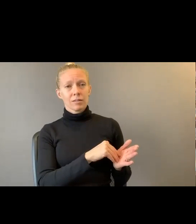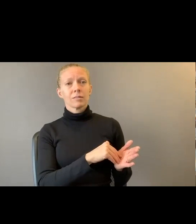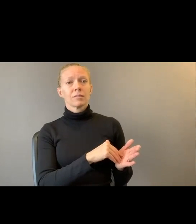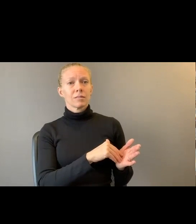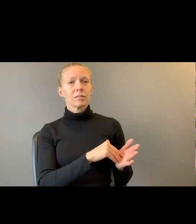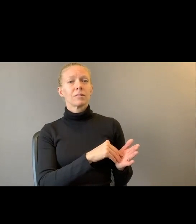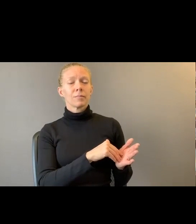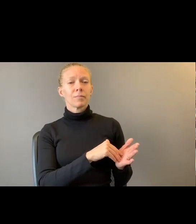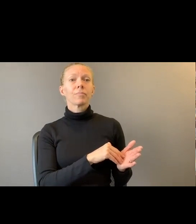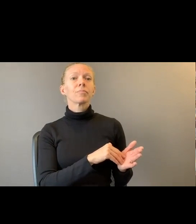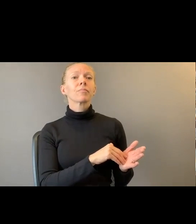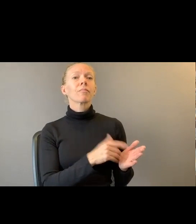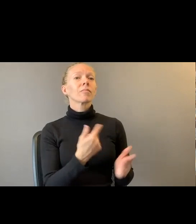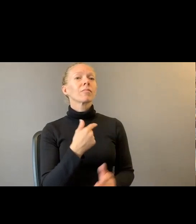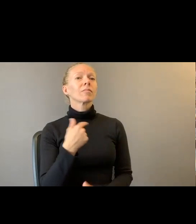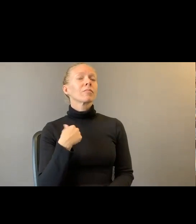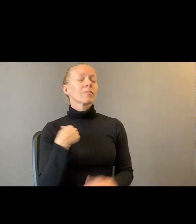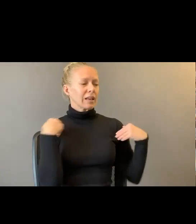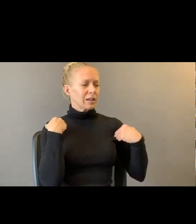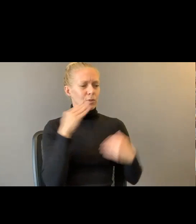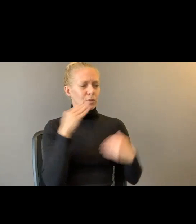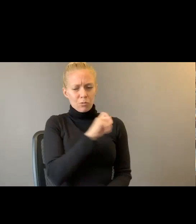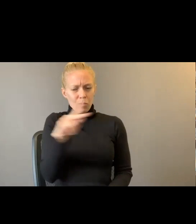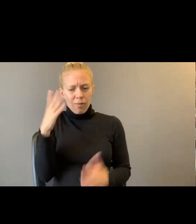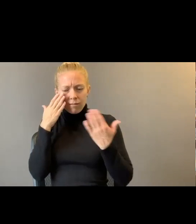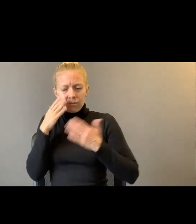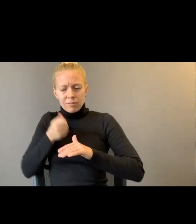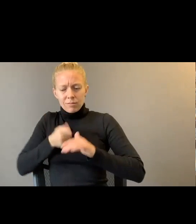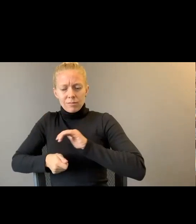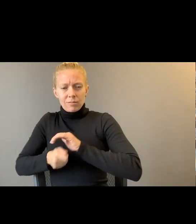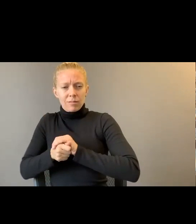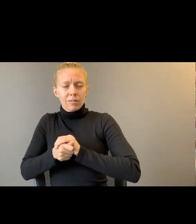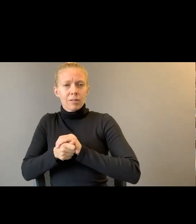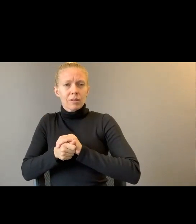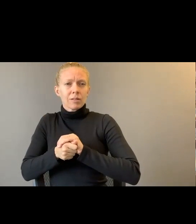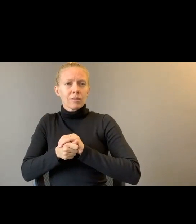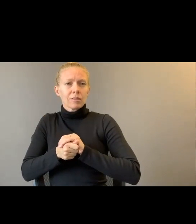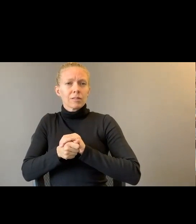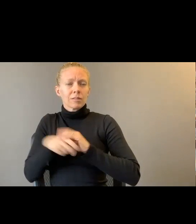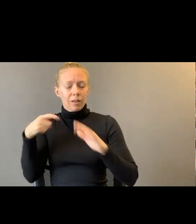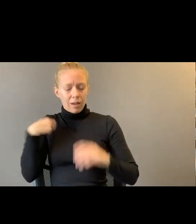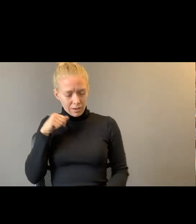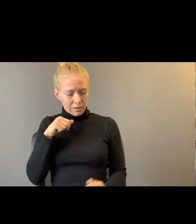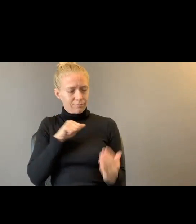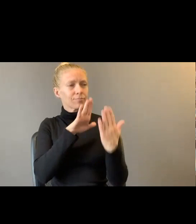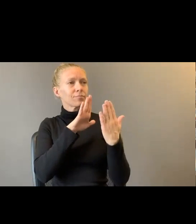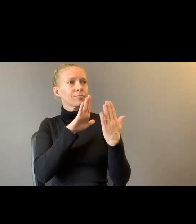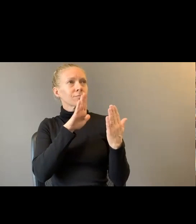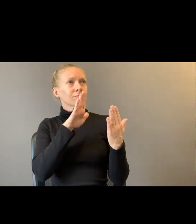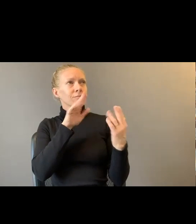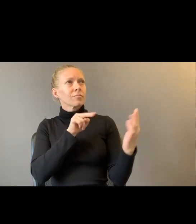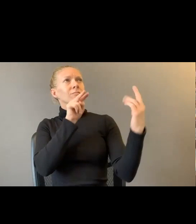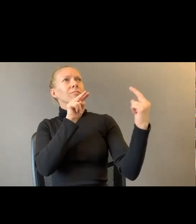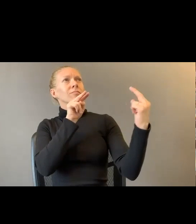back into the shadow of their hunger. I bear my face of the falling Andromeda. Press against the